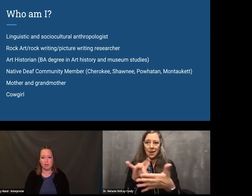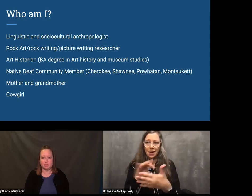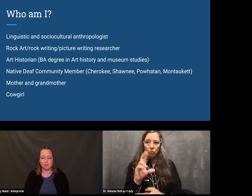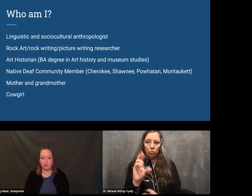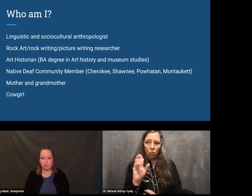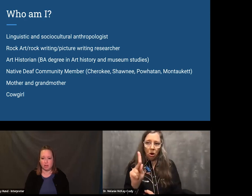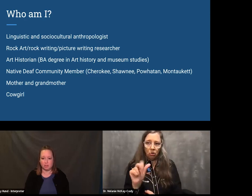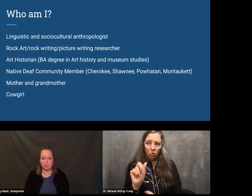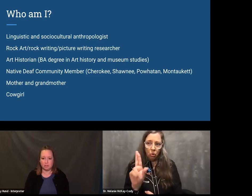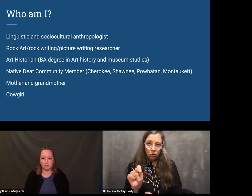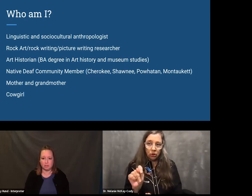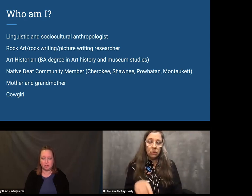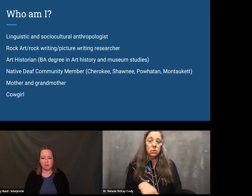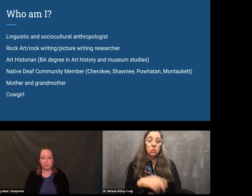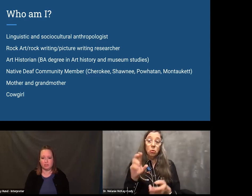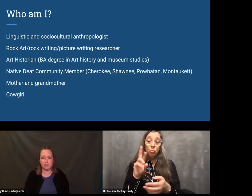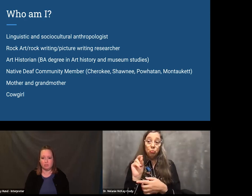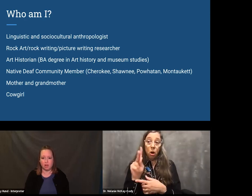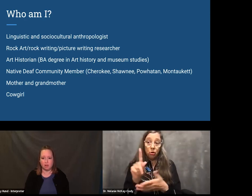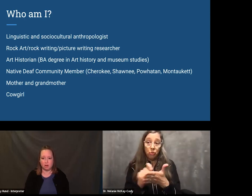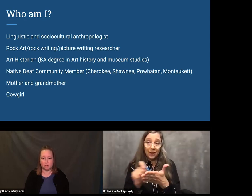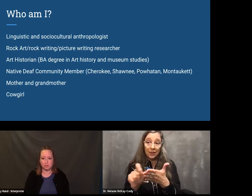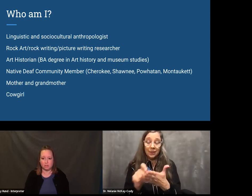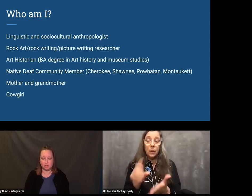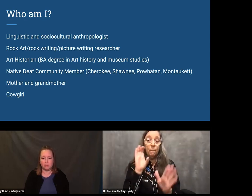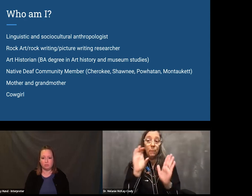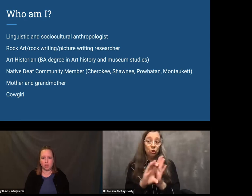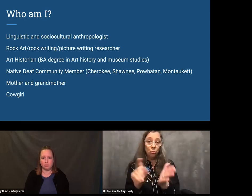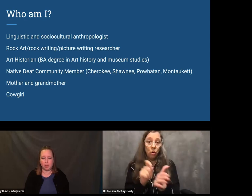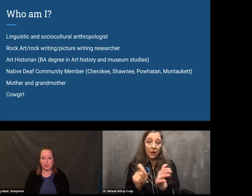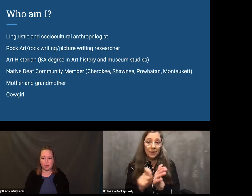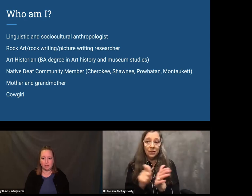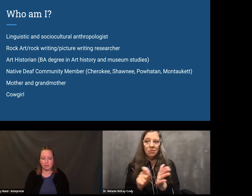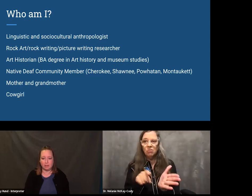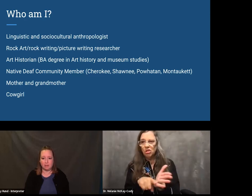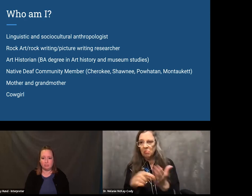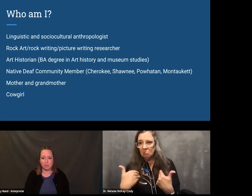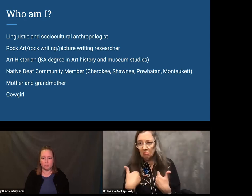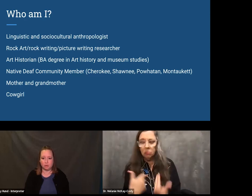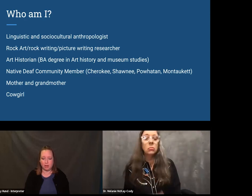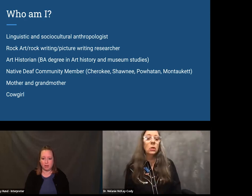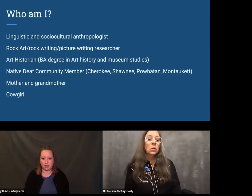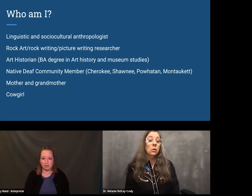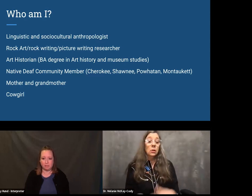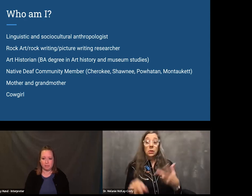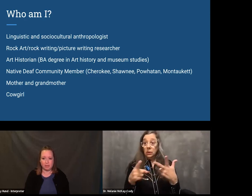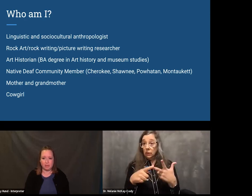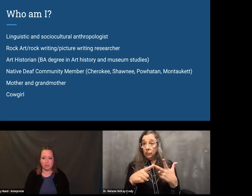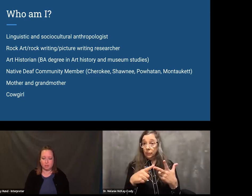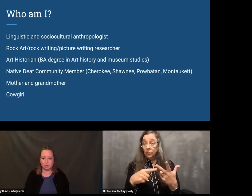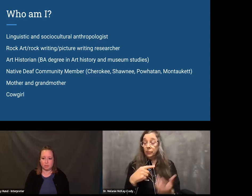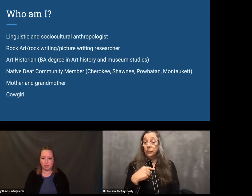I'm also an archaeologist. I've studied rock art, rock writing, picture writing